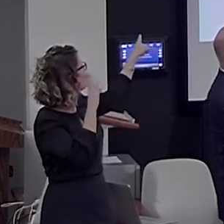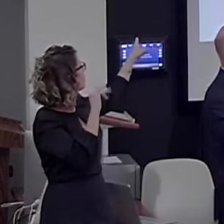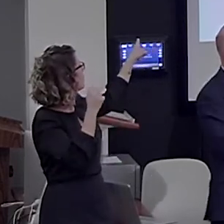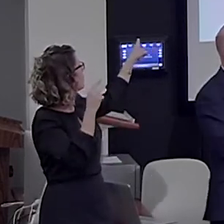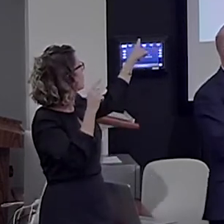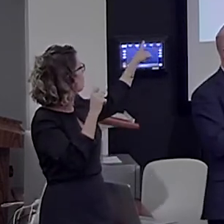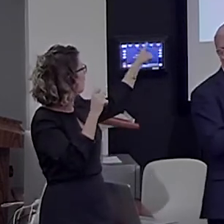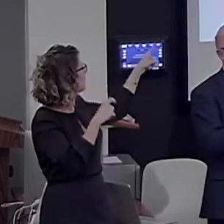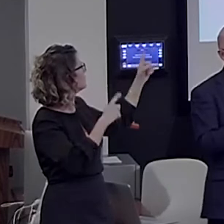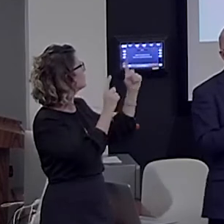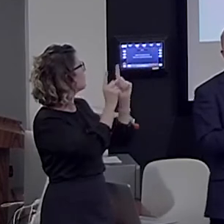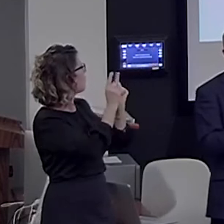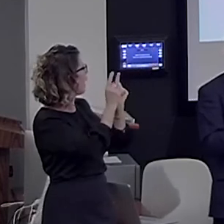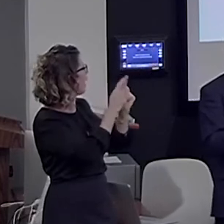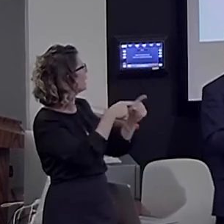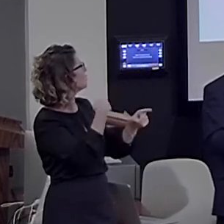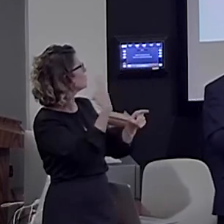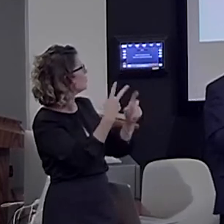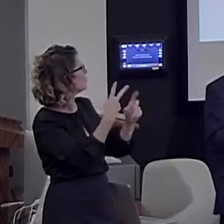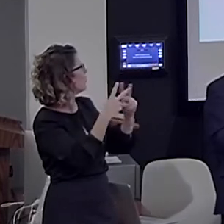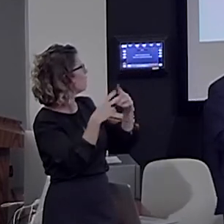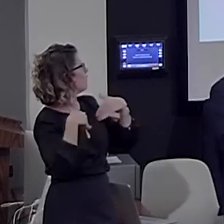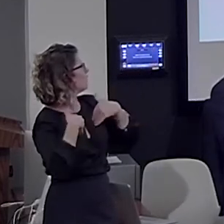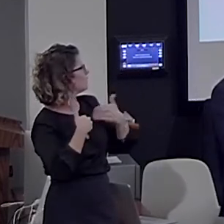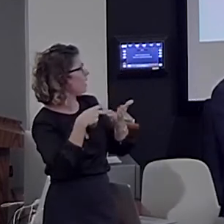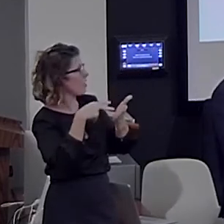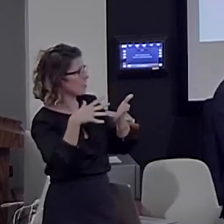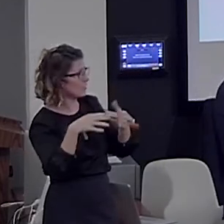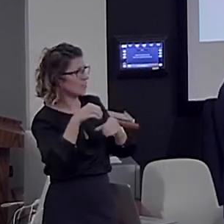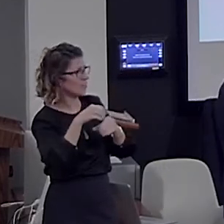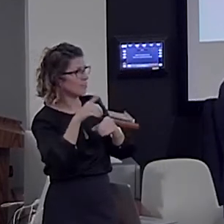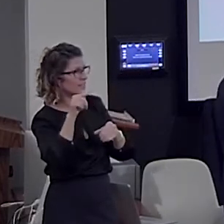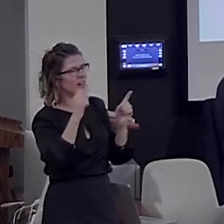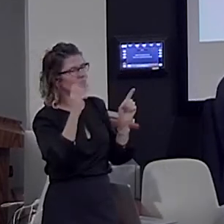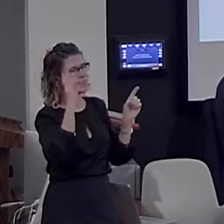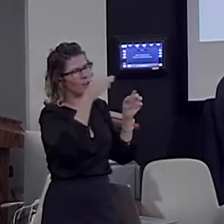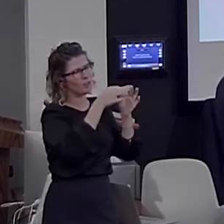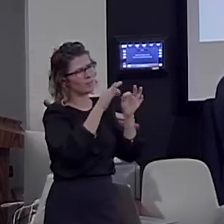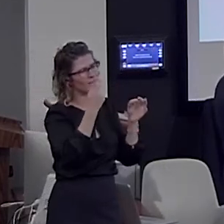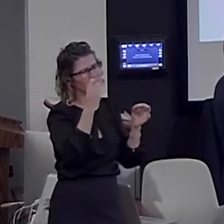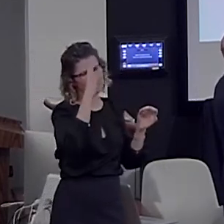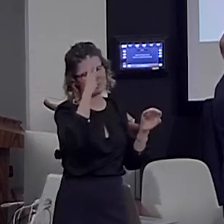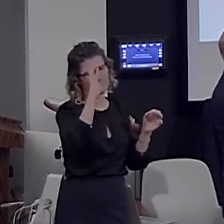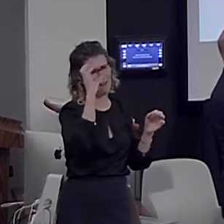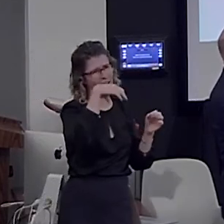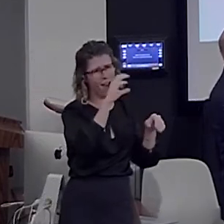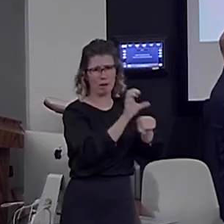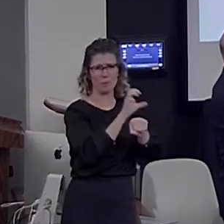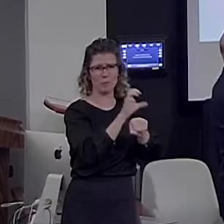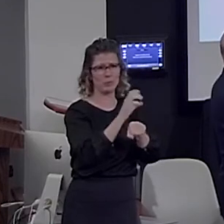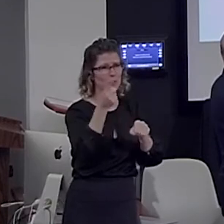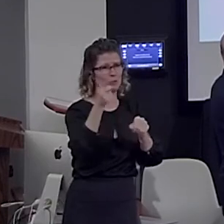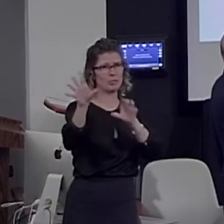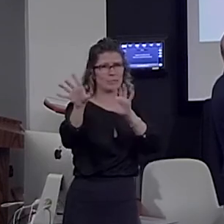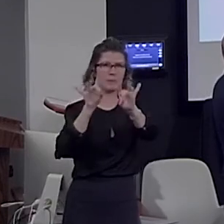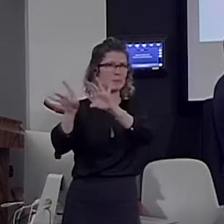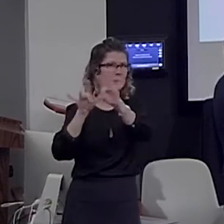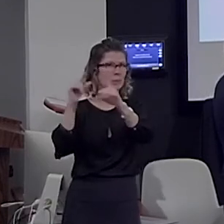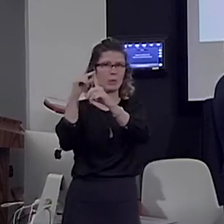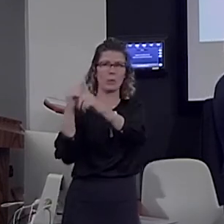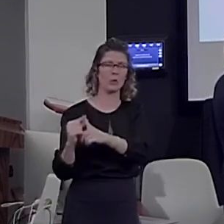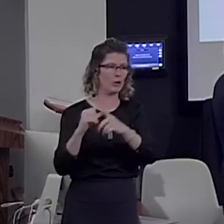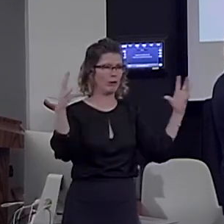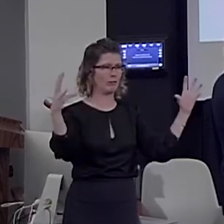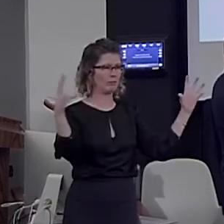Dallas. It's a little bit funny sentence because we generate them by the computer. So, there is a program that generates thousands of such sentences.